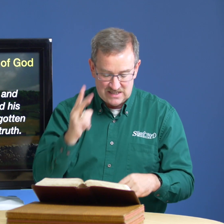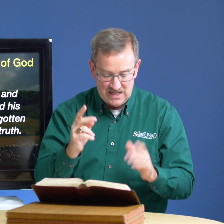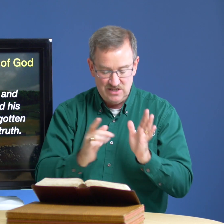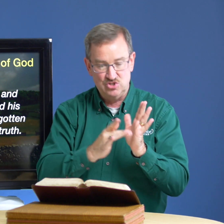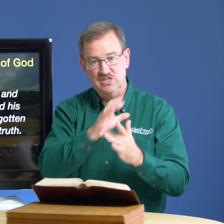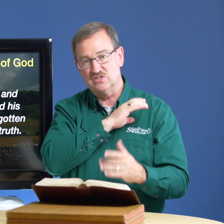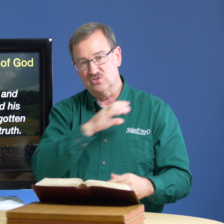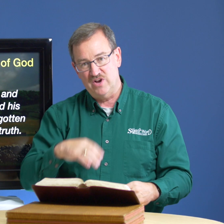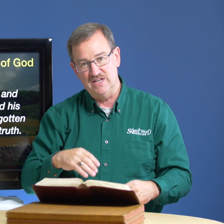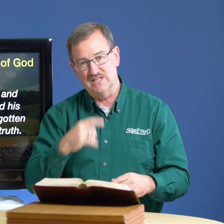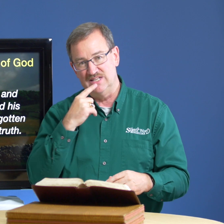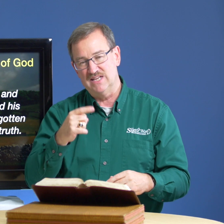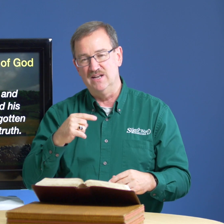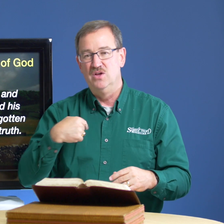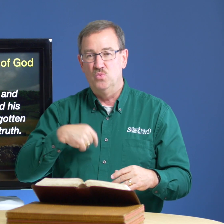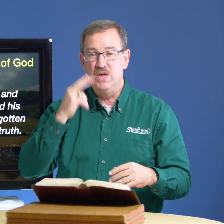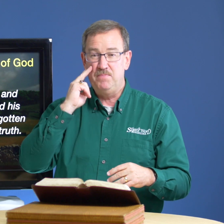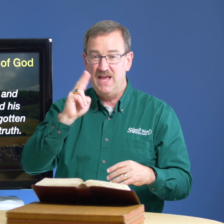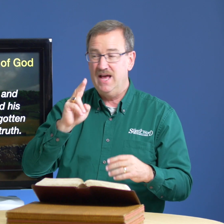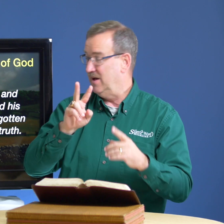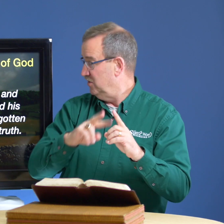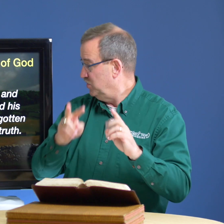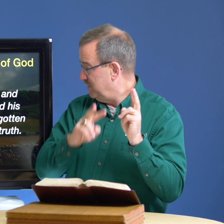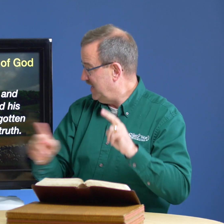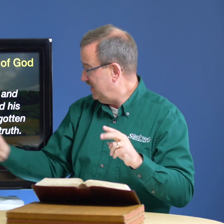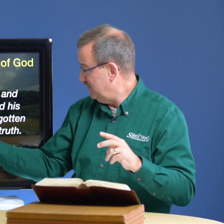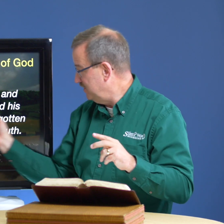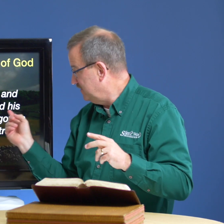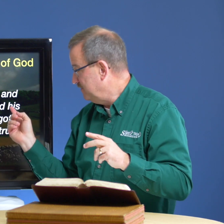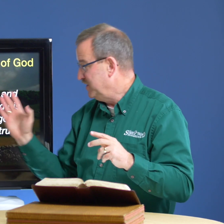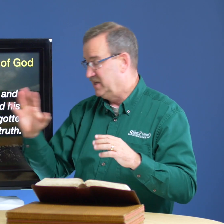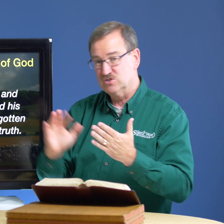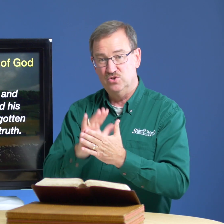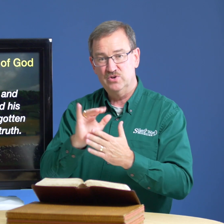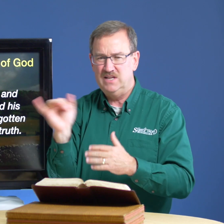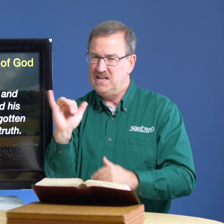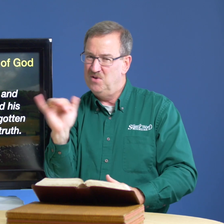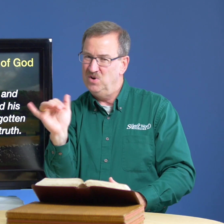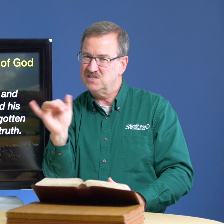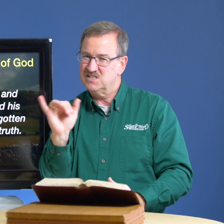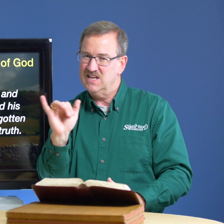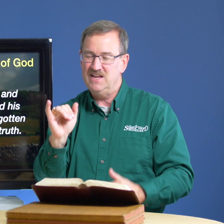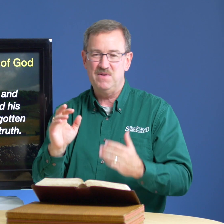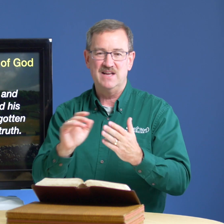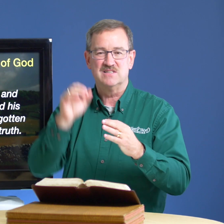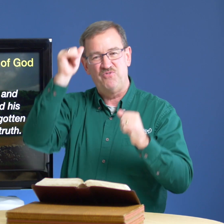see jesus christ and he said we beheld we beheld his glory it was the same as the